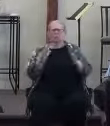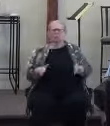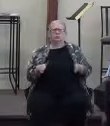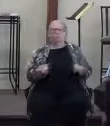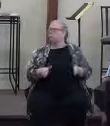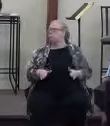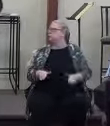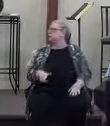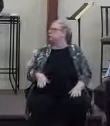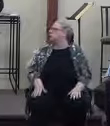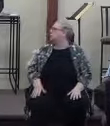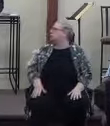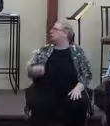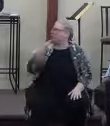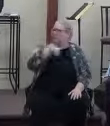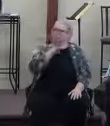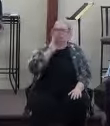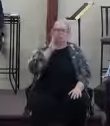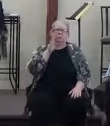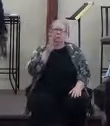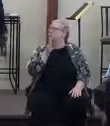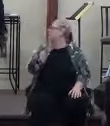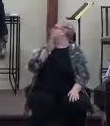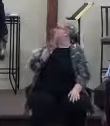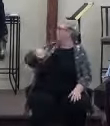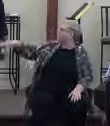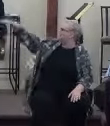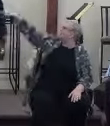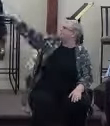we'll make it this far, sweetheart.